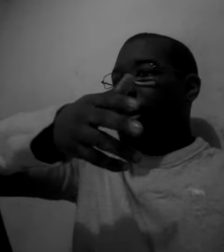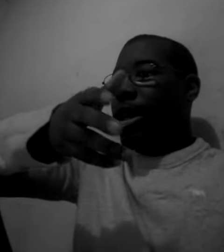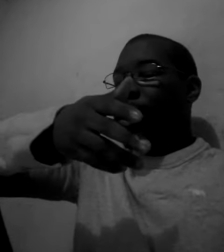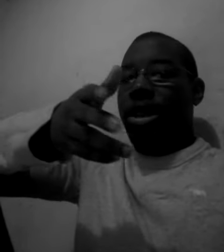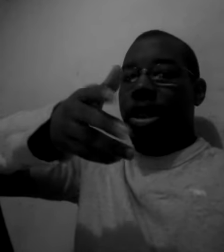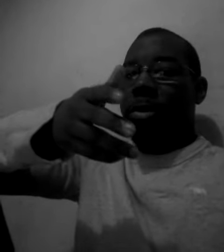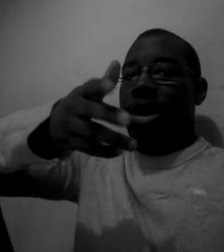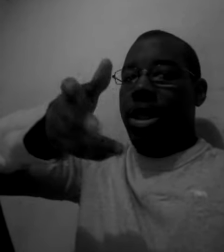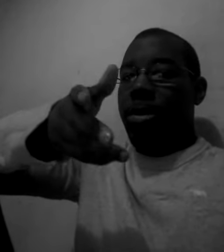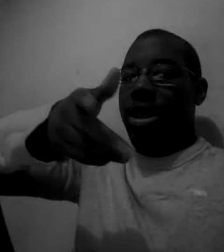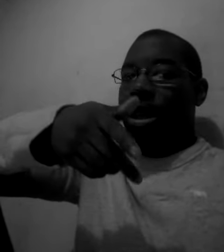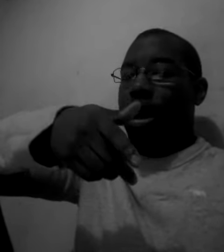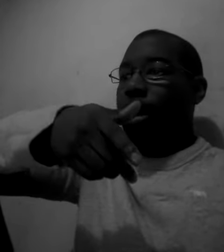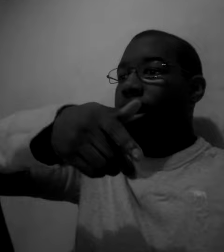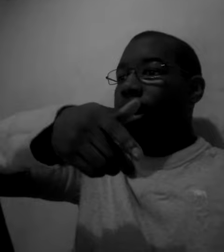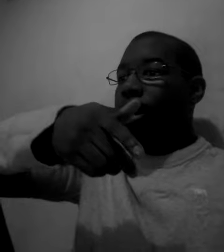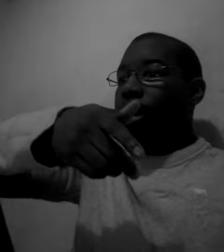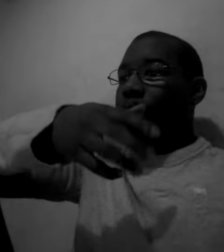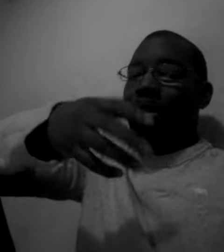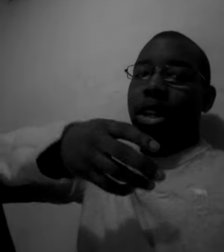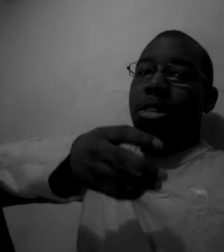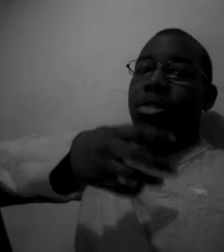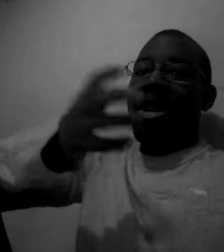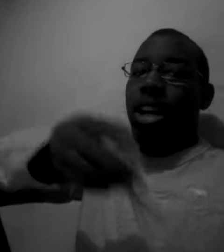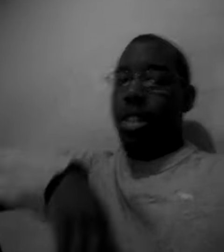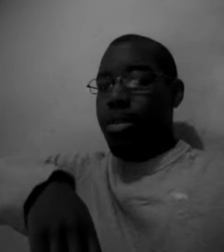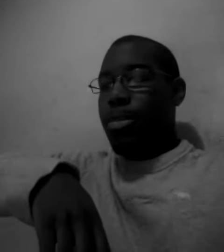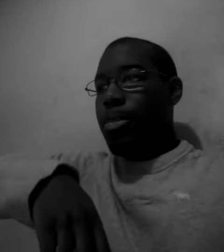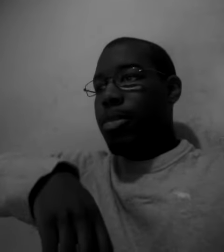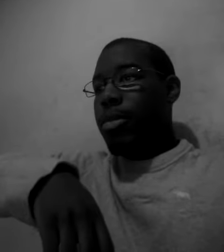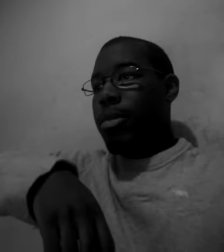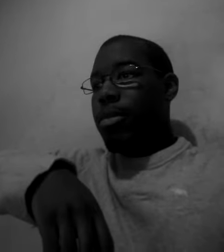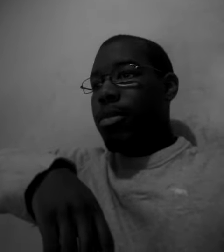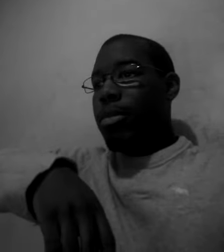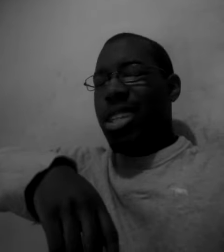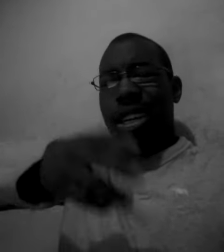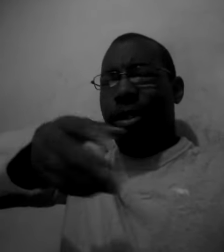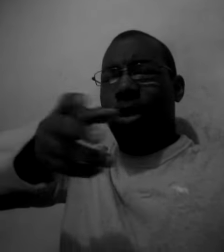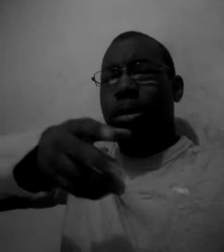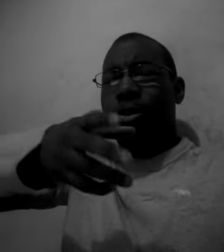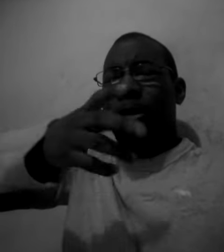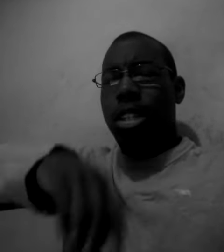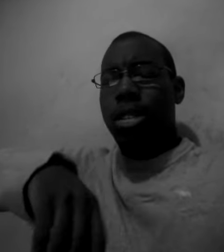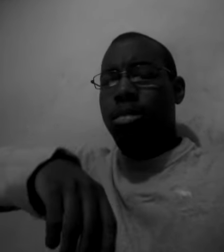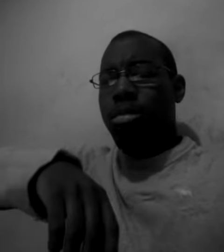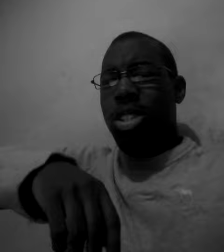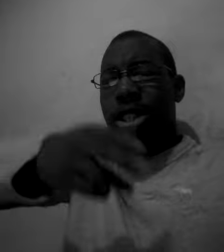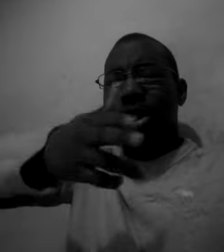to sound like a desperate attempt to gain popularity from nothing. And get famous from nothing just to